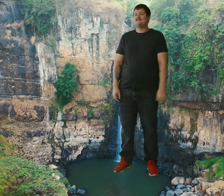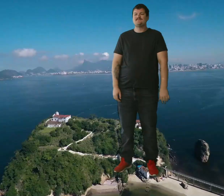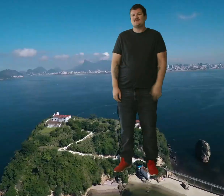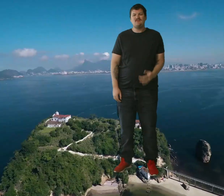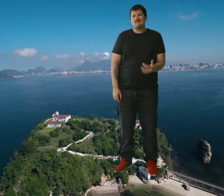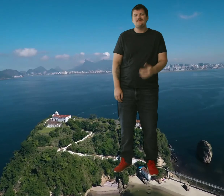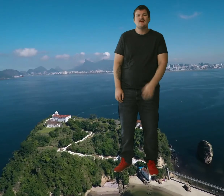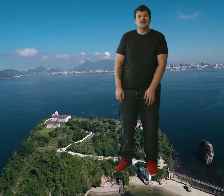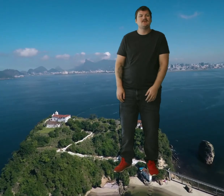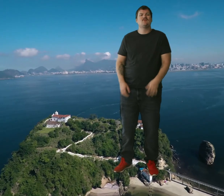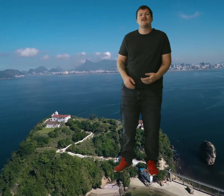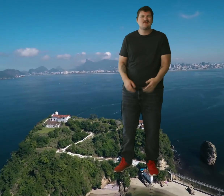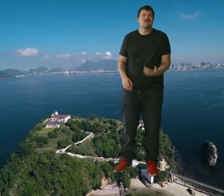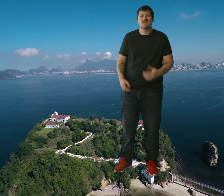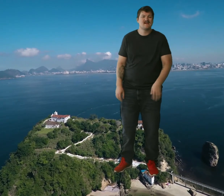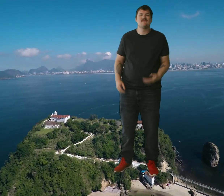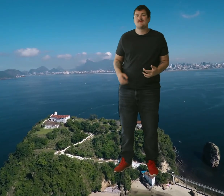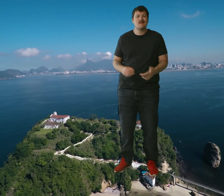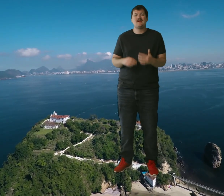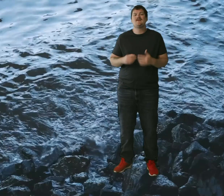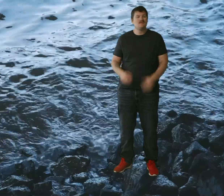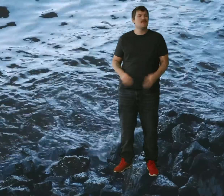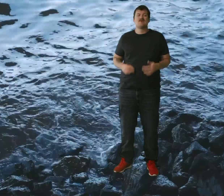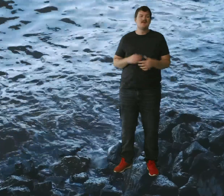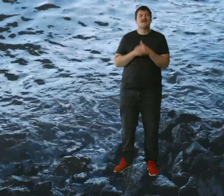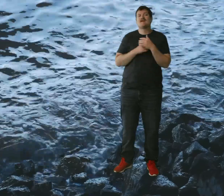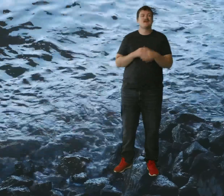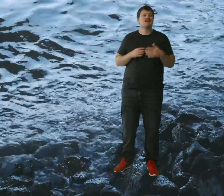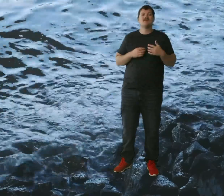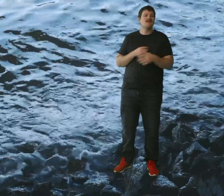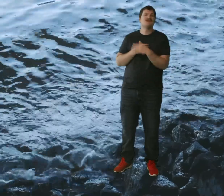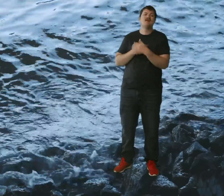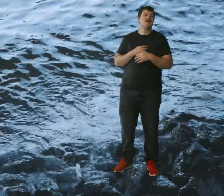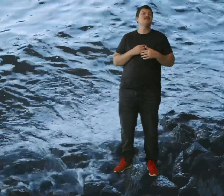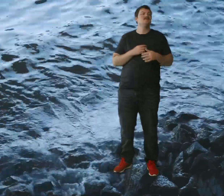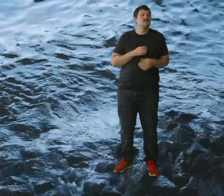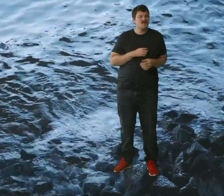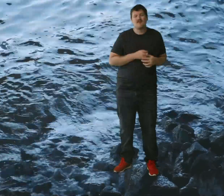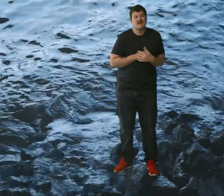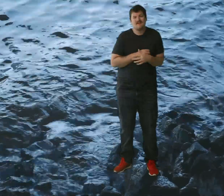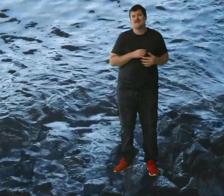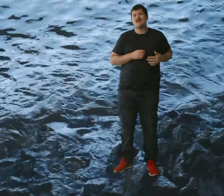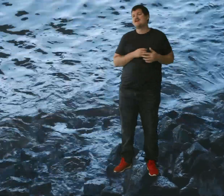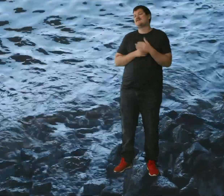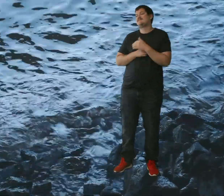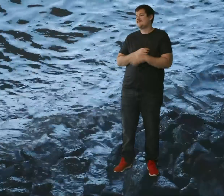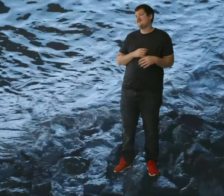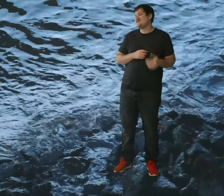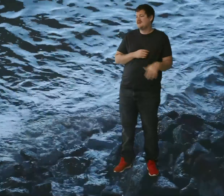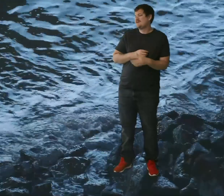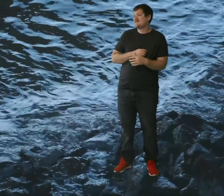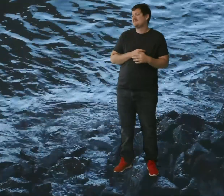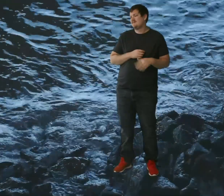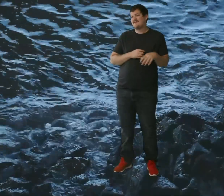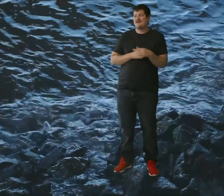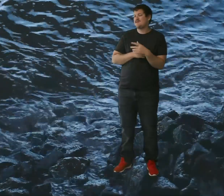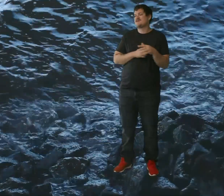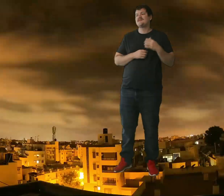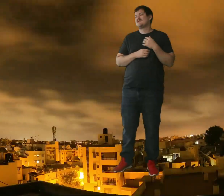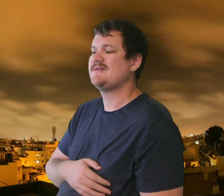magic, you're ever so tragic When could you ever compare these maniac, frantic attacks No one could ever plan it, when I wreak havoc Repel and dismiss